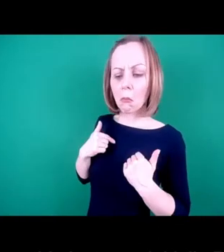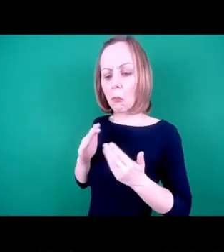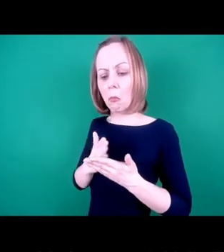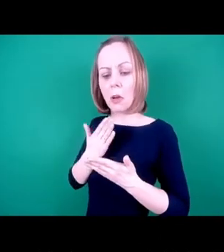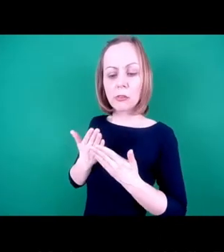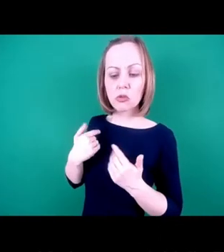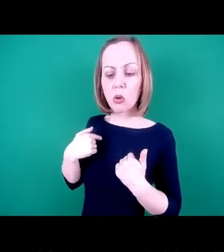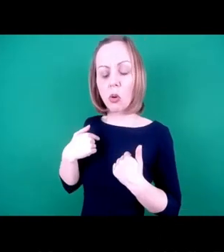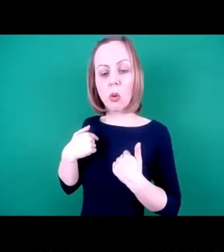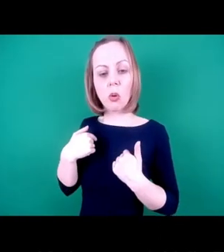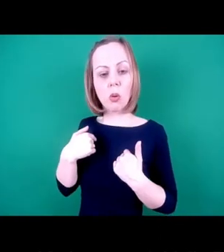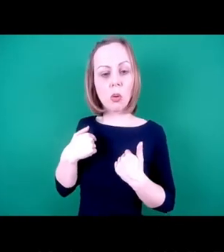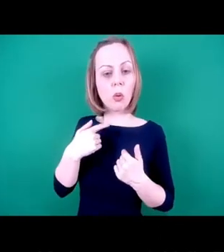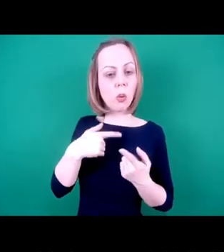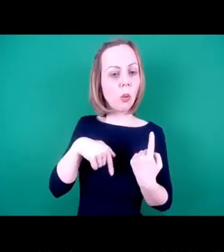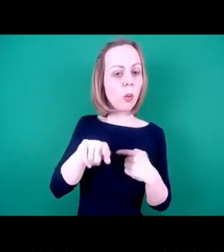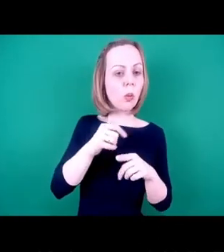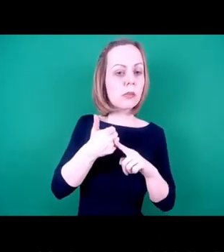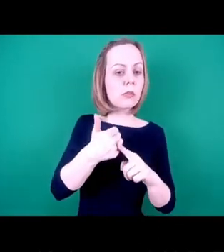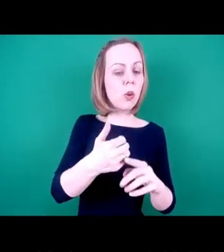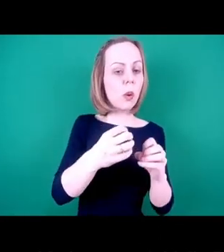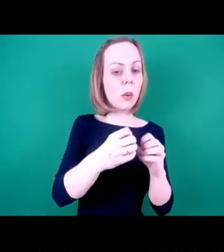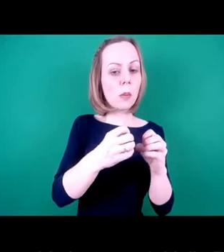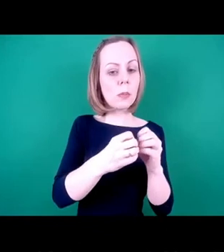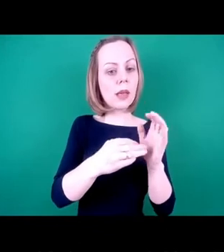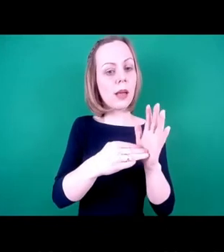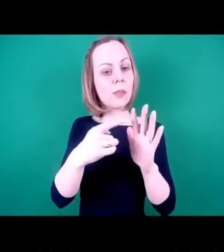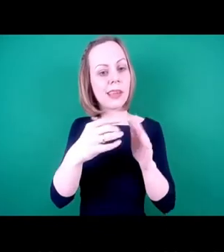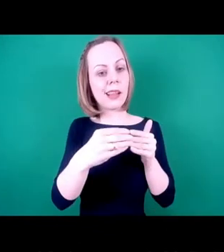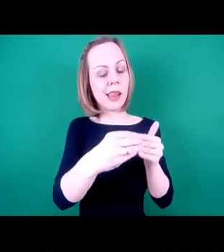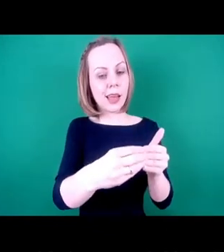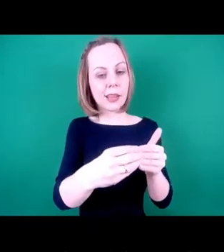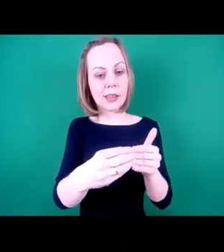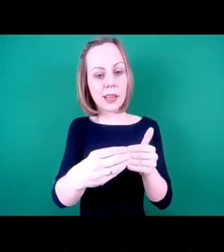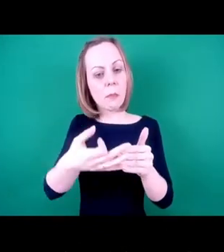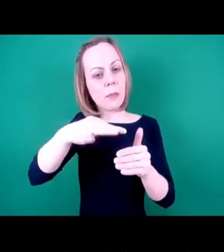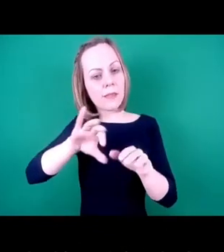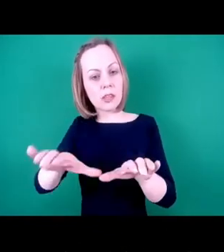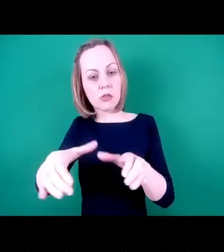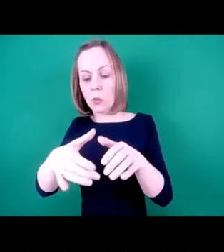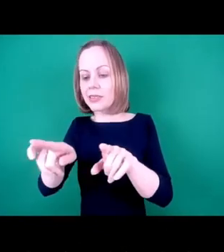BME-led and beneficiary groups, but we're doing the same for disability.